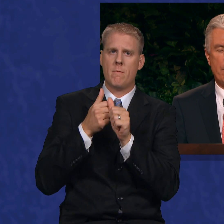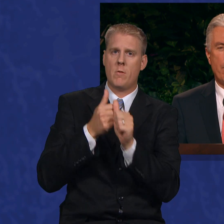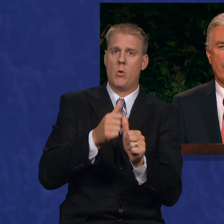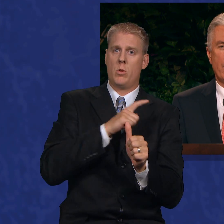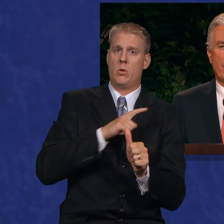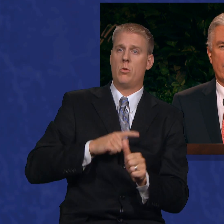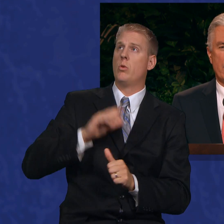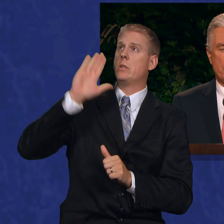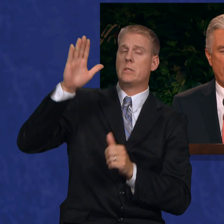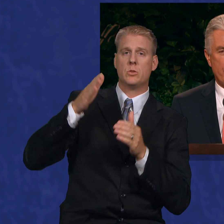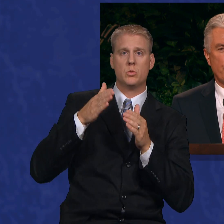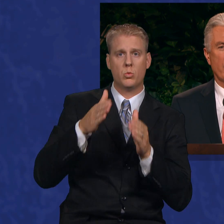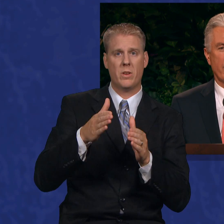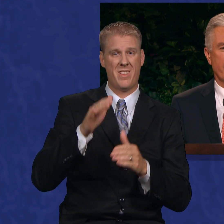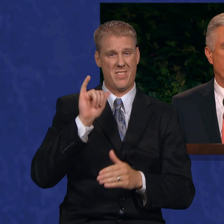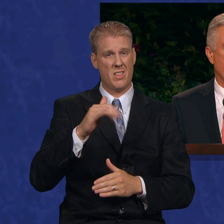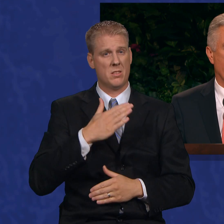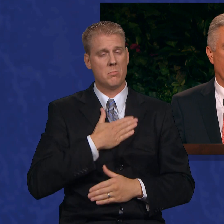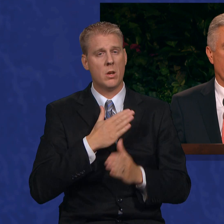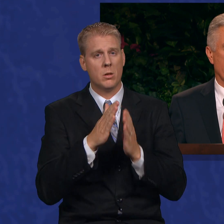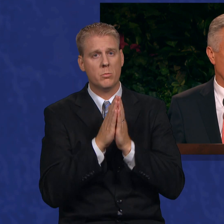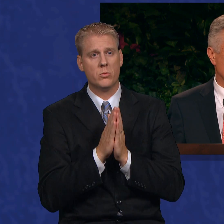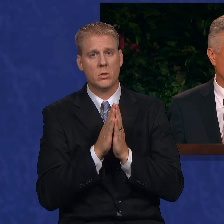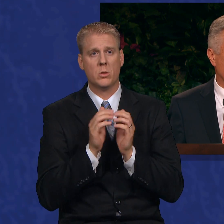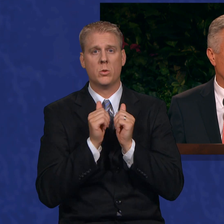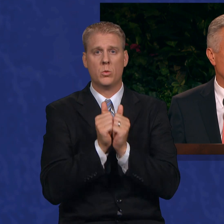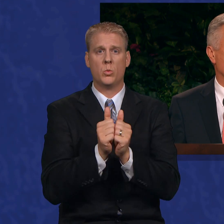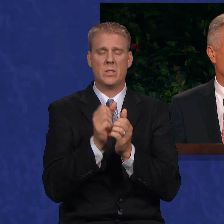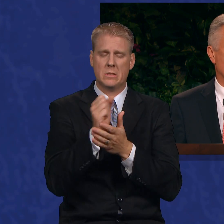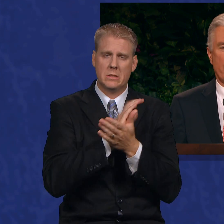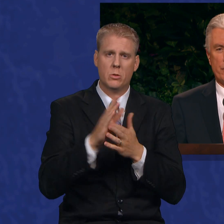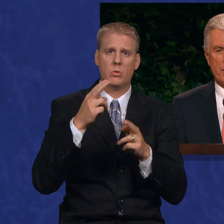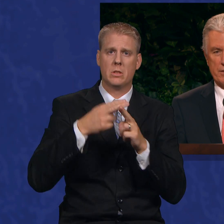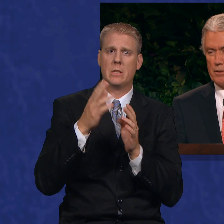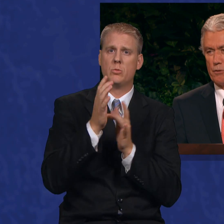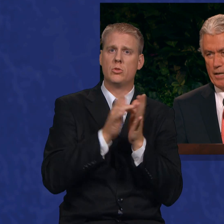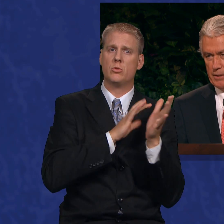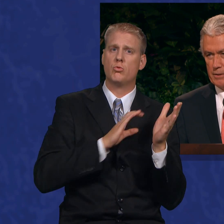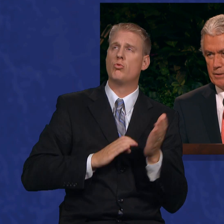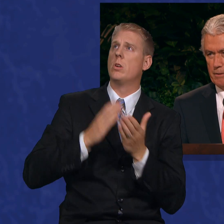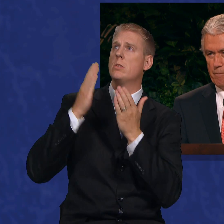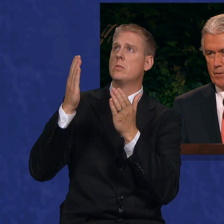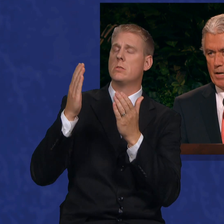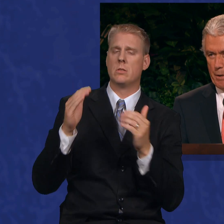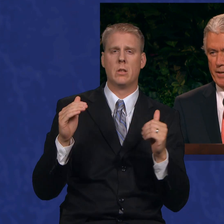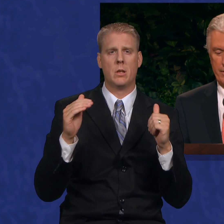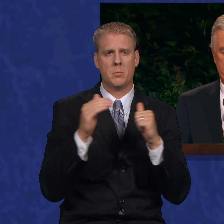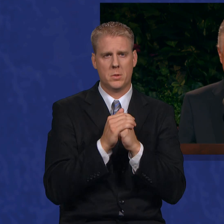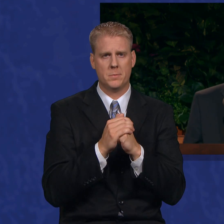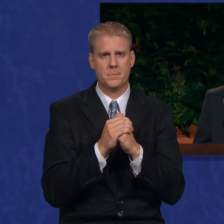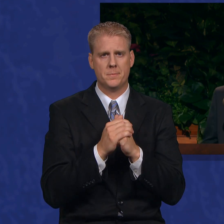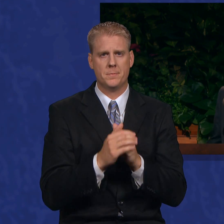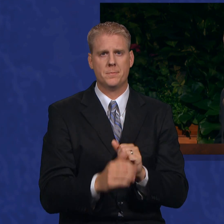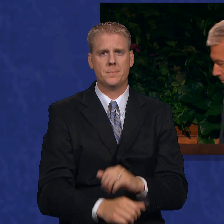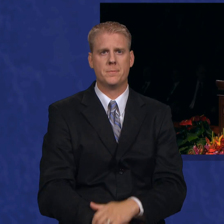way is my prayer in the sacred name of Jesus Christ. Amen.